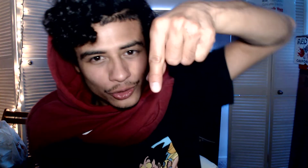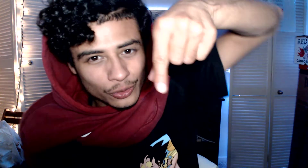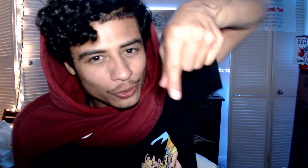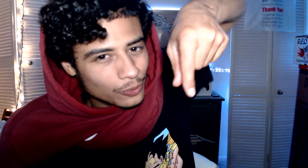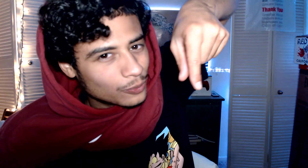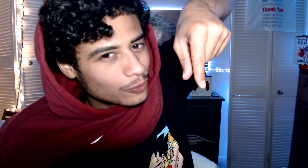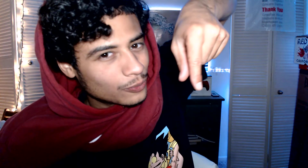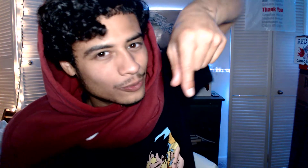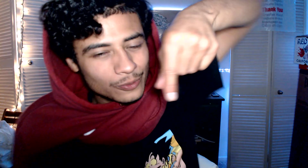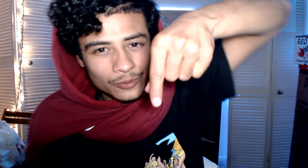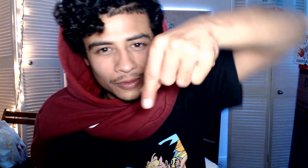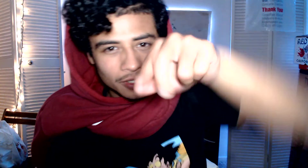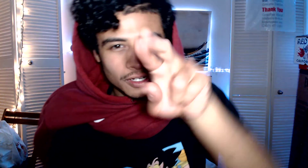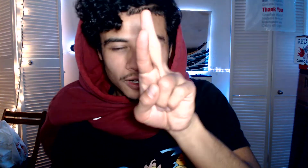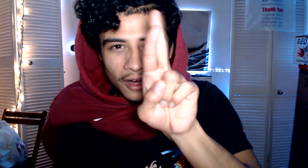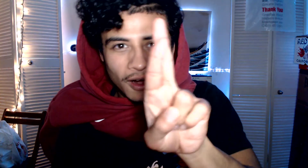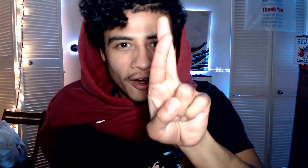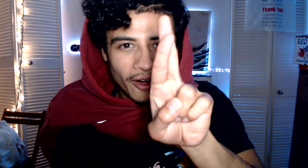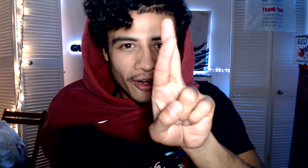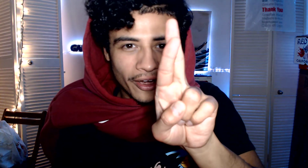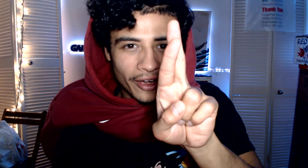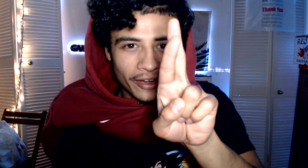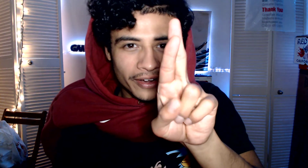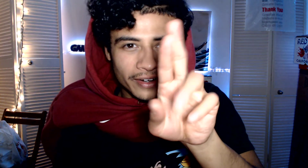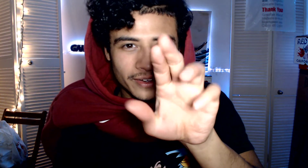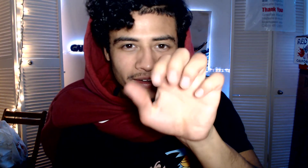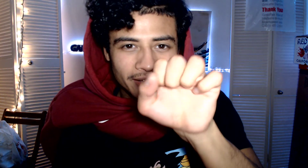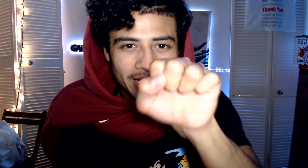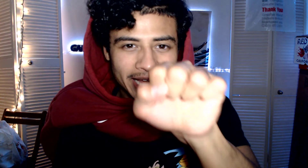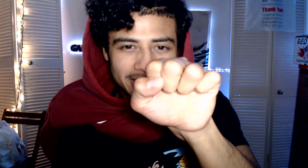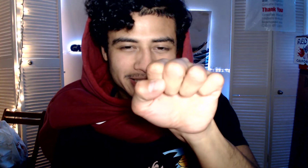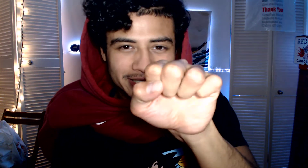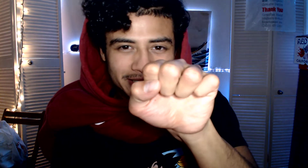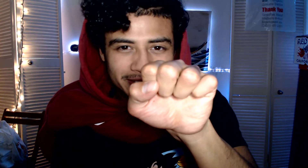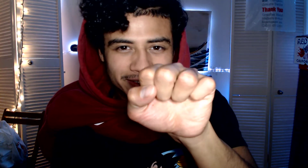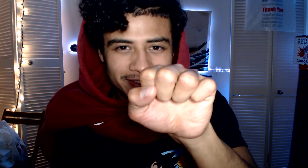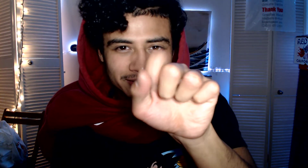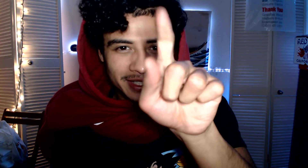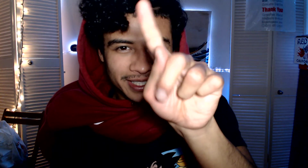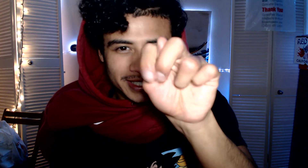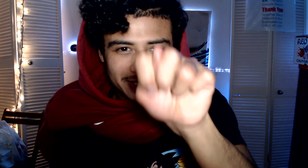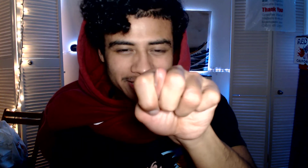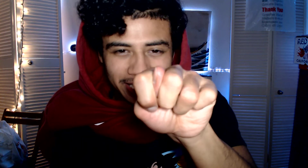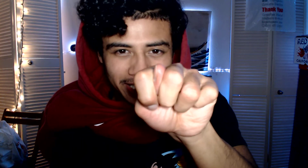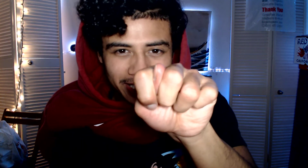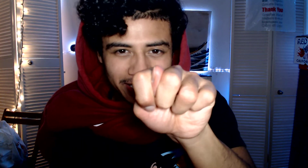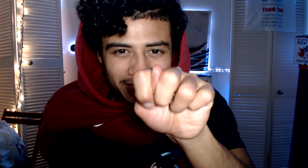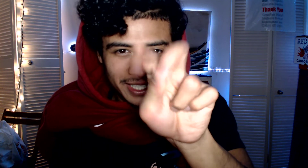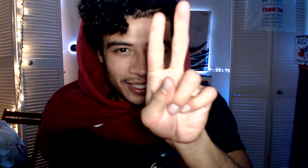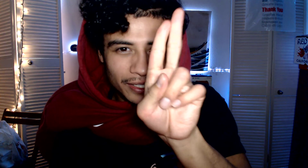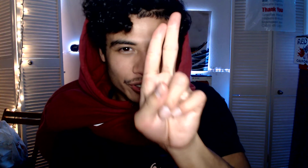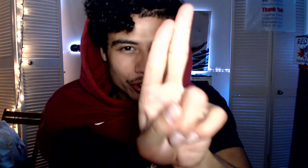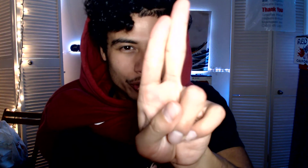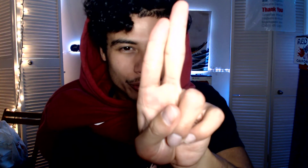r s d u